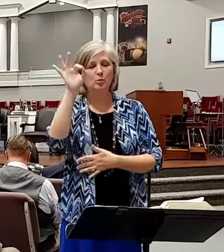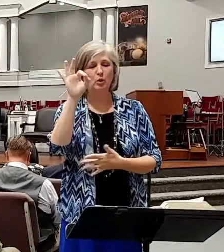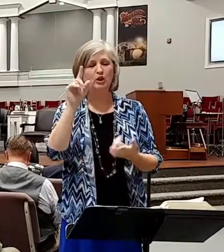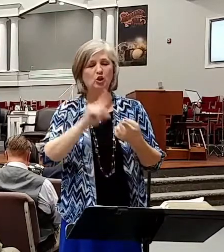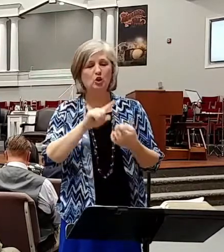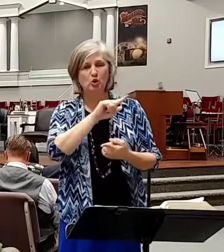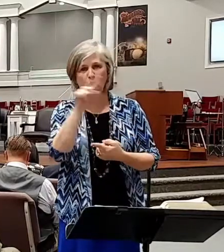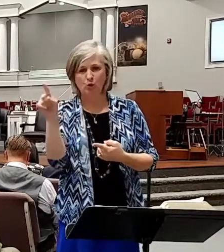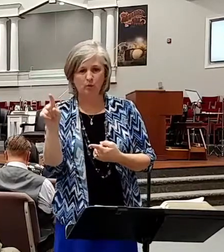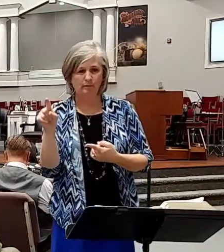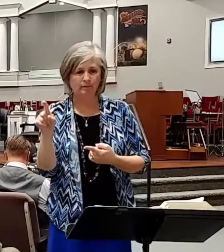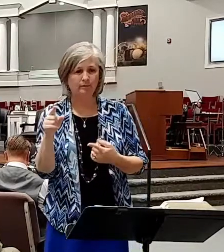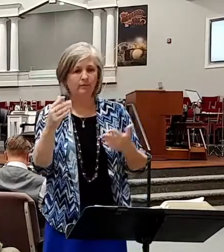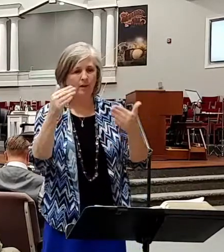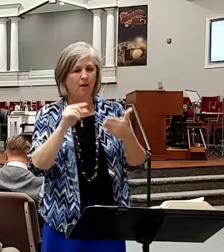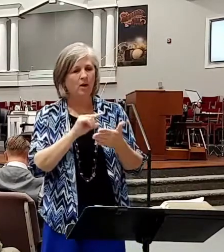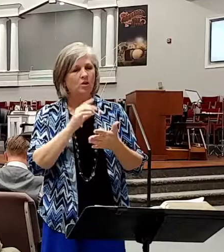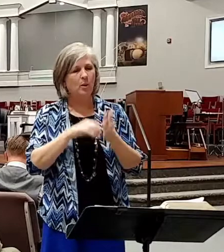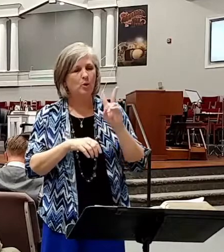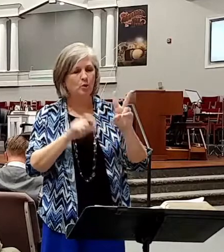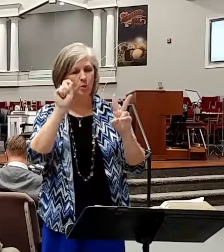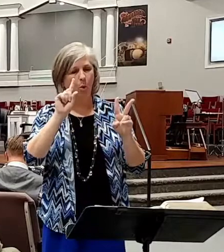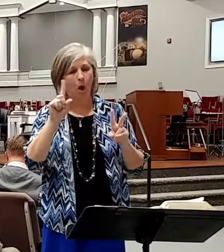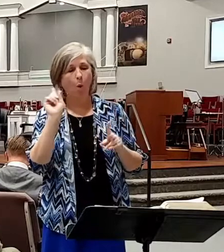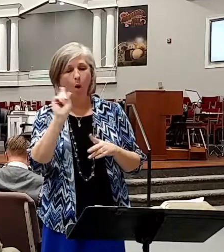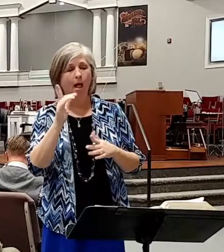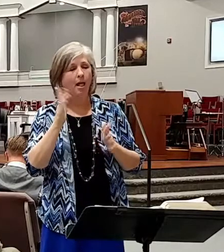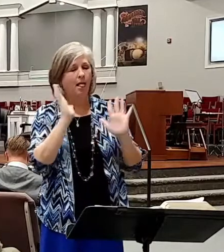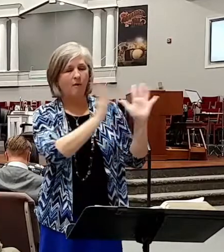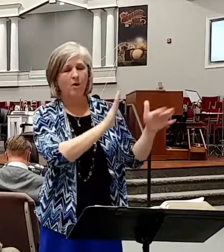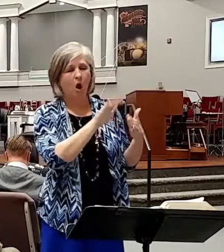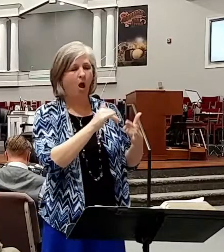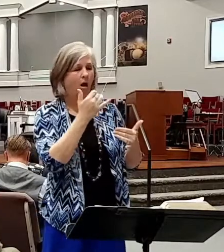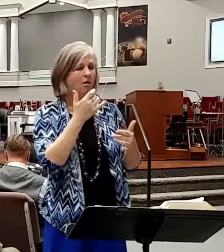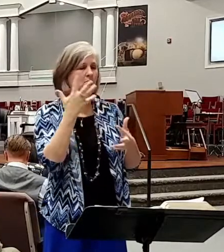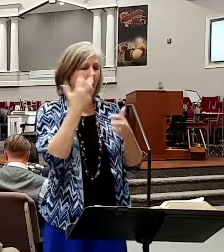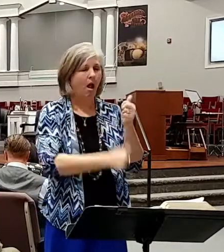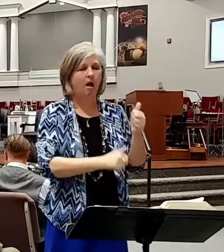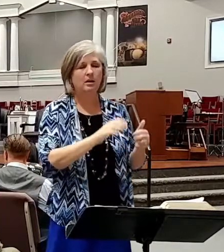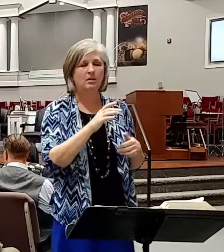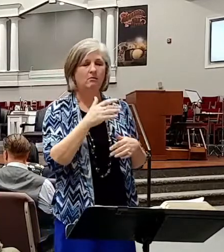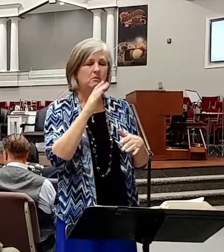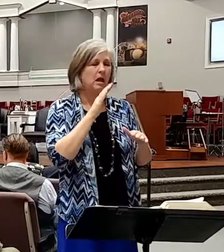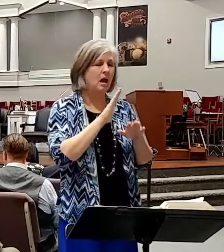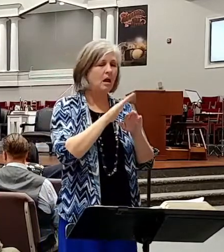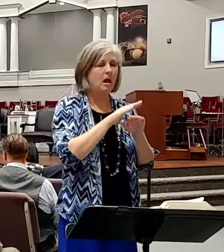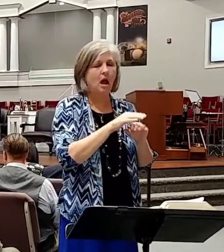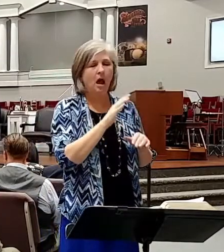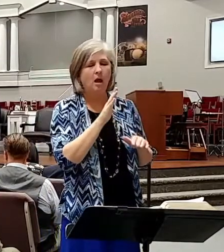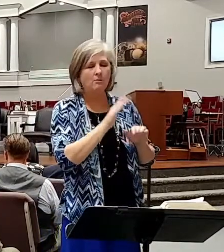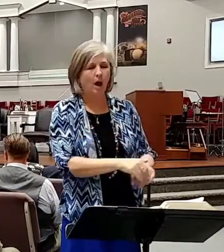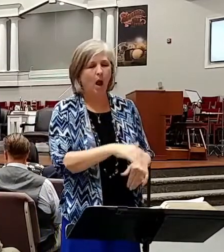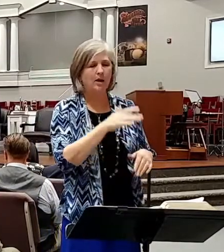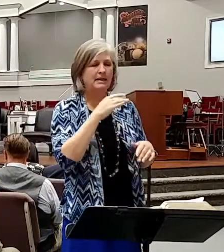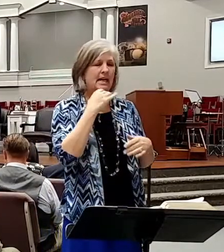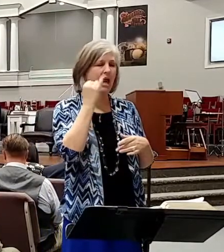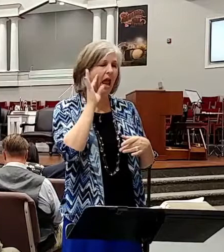Wherefore, laying aside all malice and all guile and hypocrisies and envies and all evil speakings, as newborn